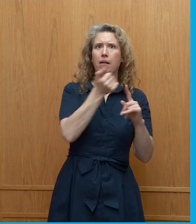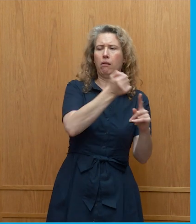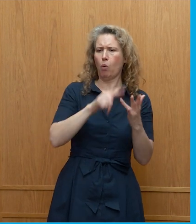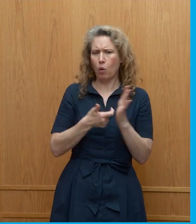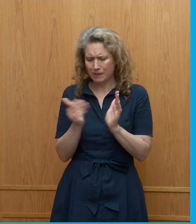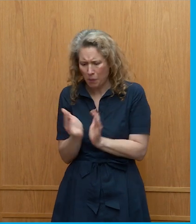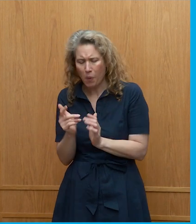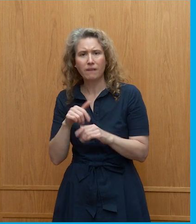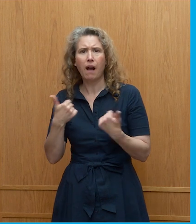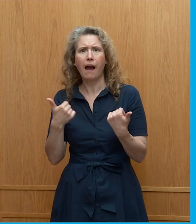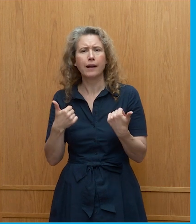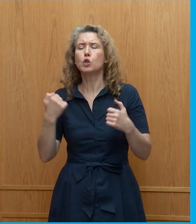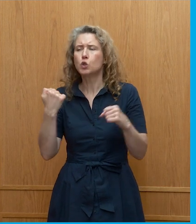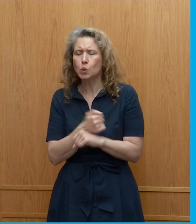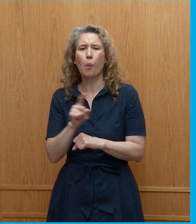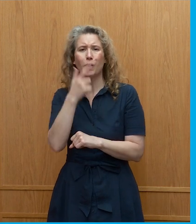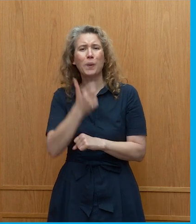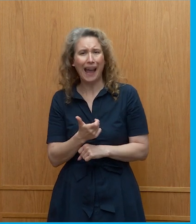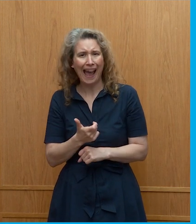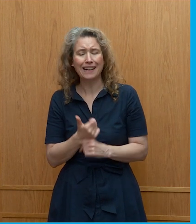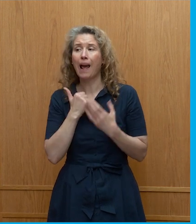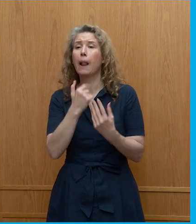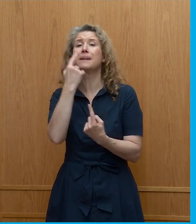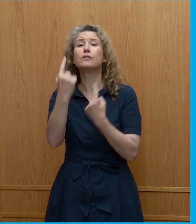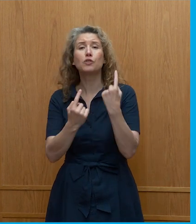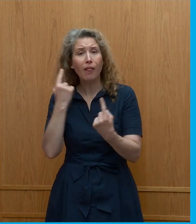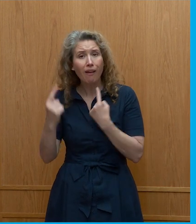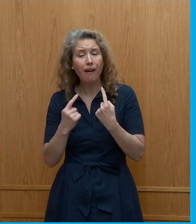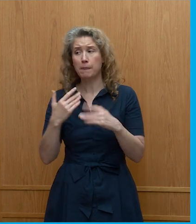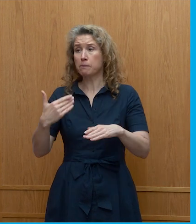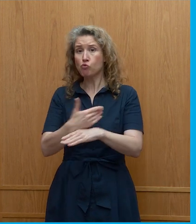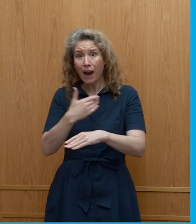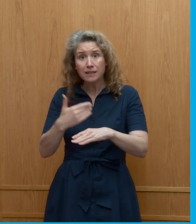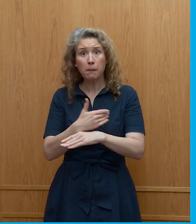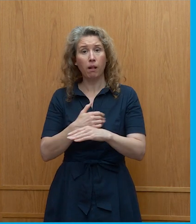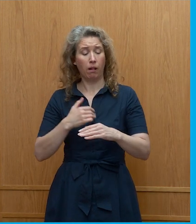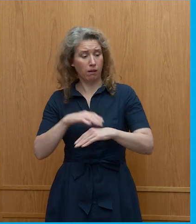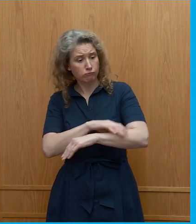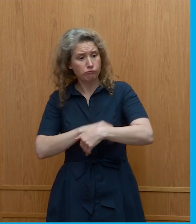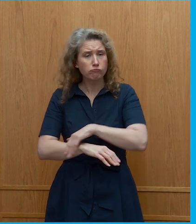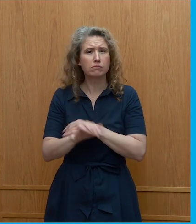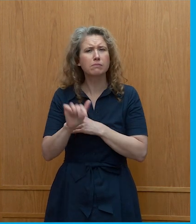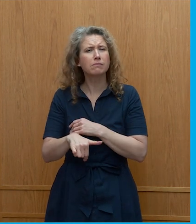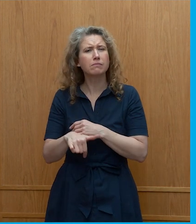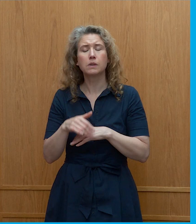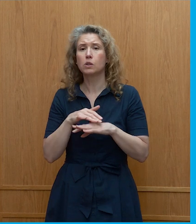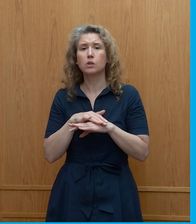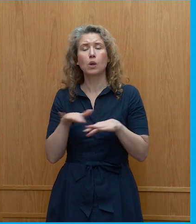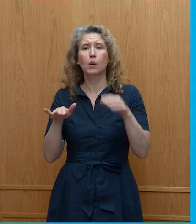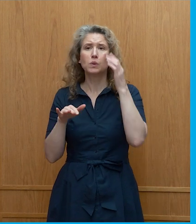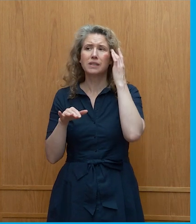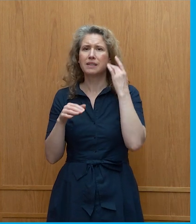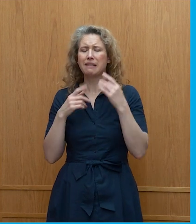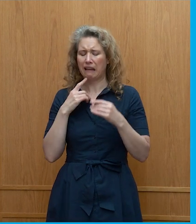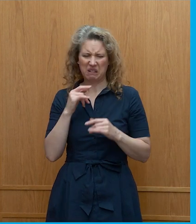practical and helpful and constructive to one another as well uh and not be be uh you know